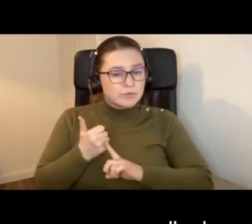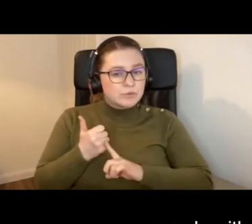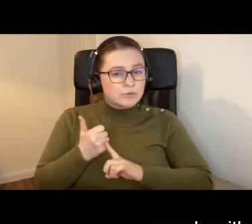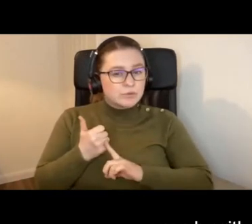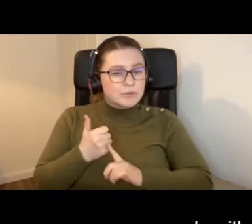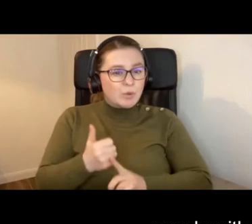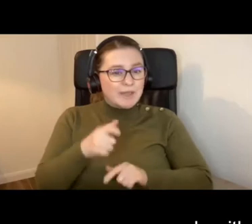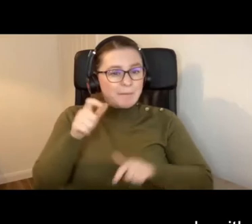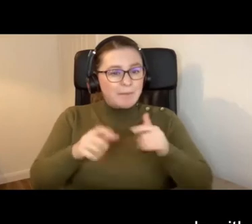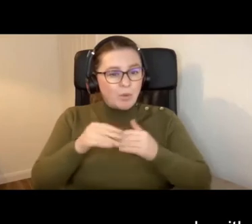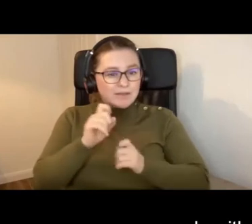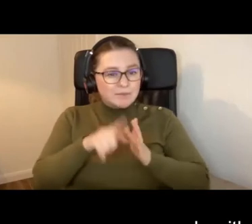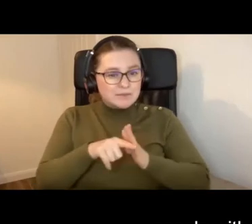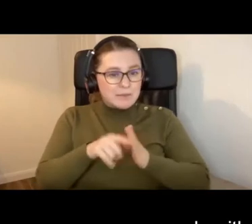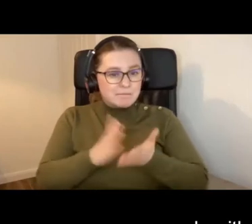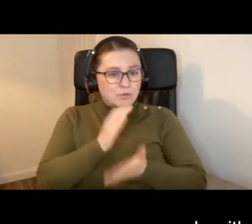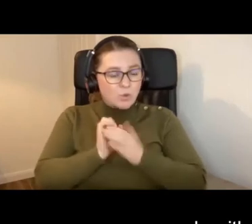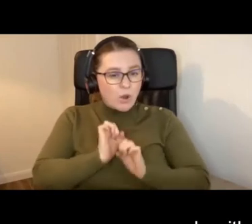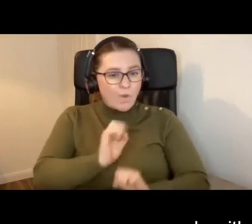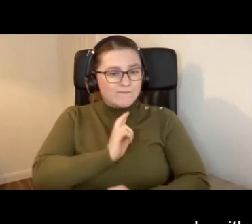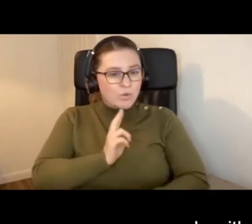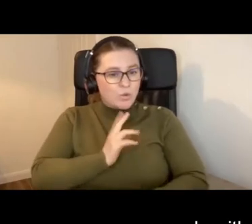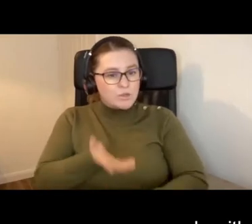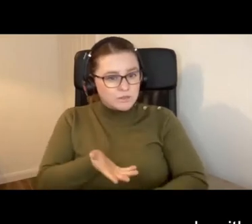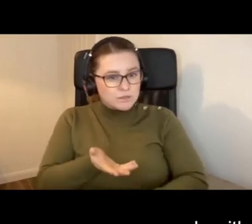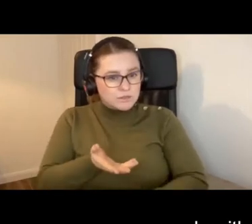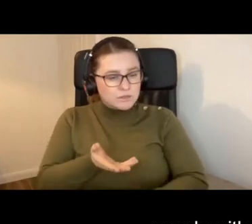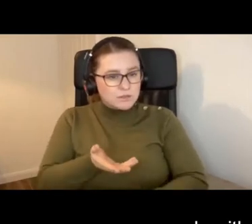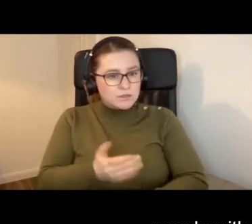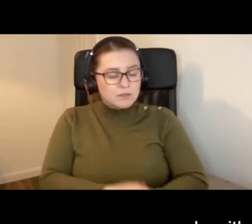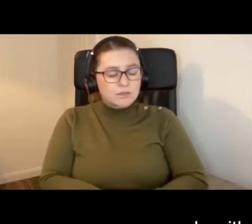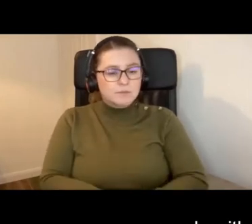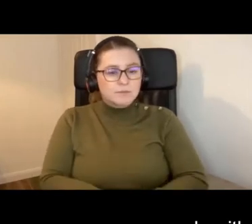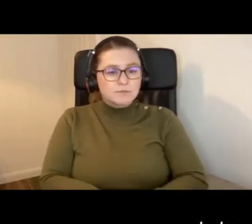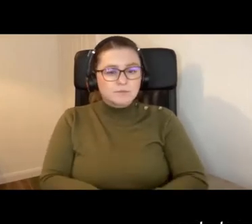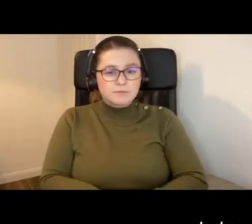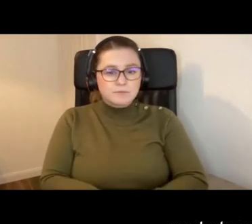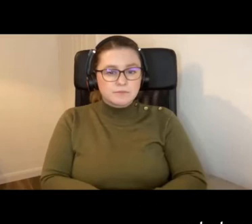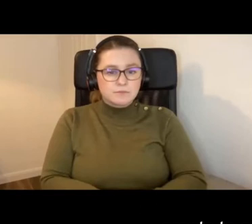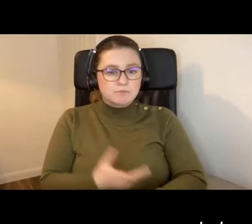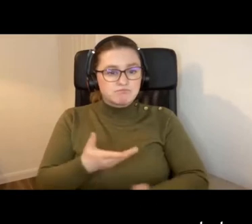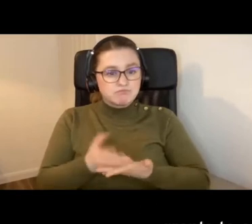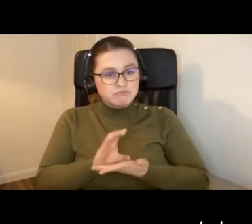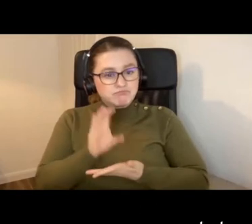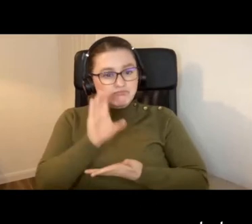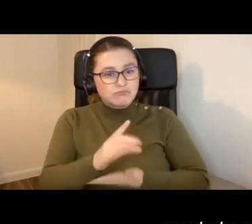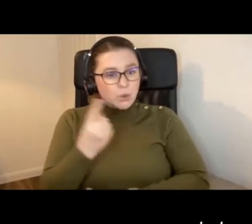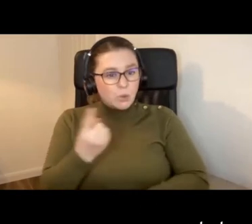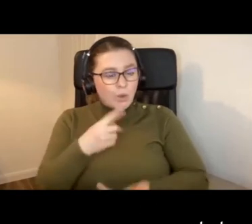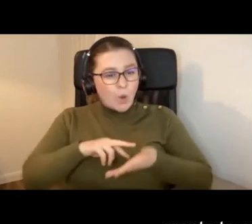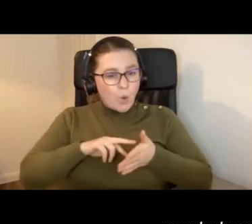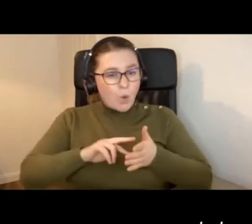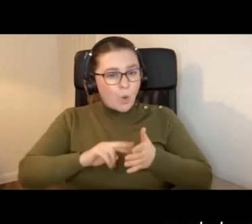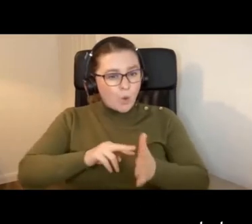people with disabilities to have a voice and we give grants to organisations